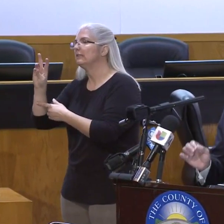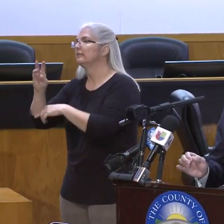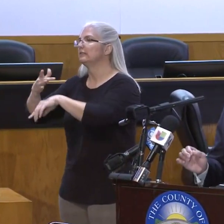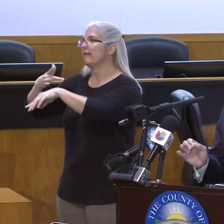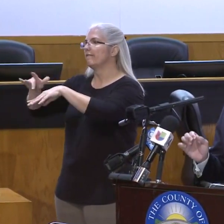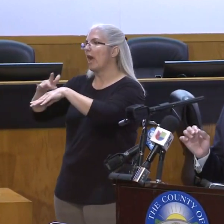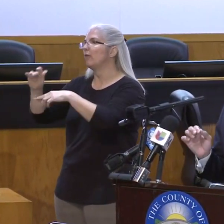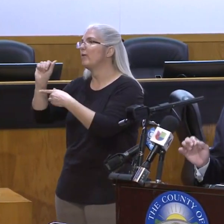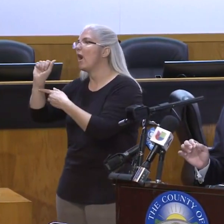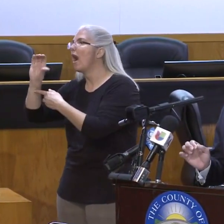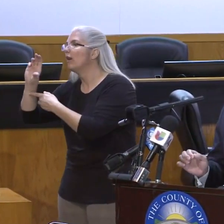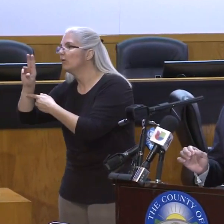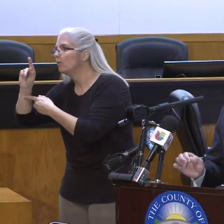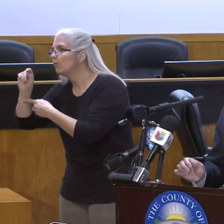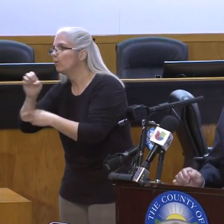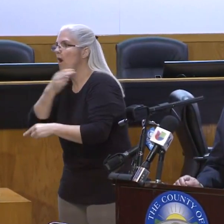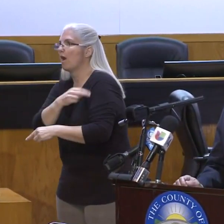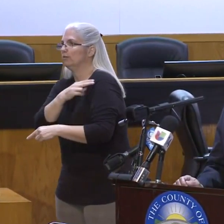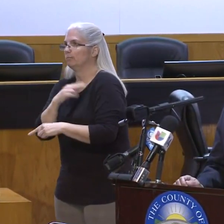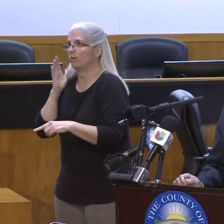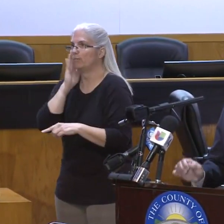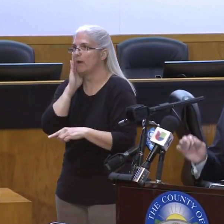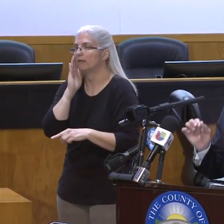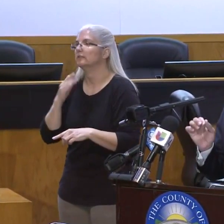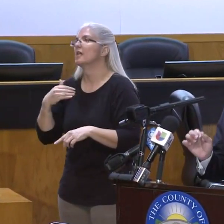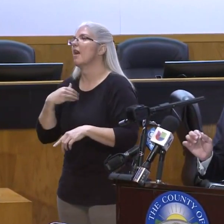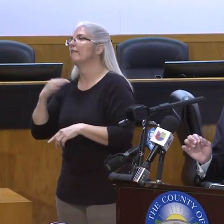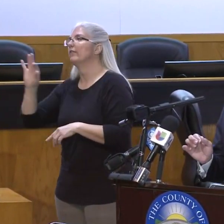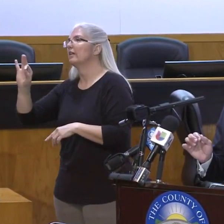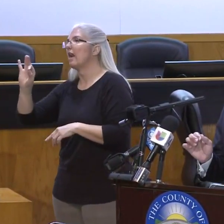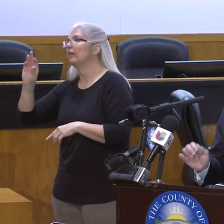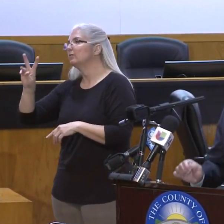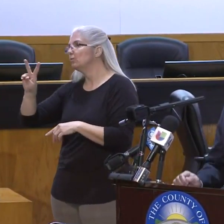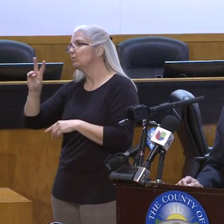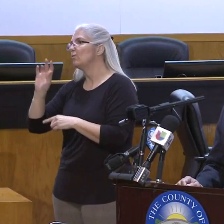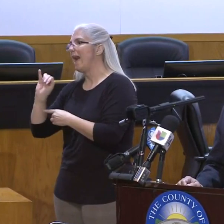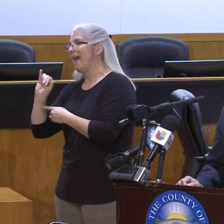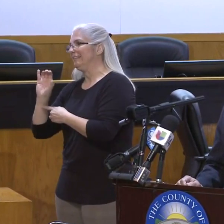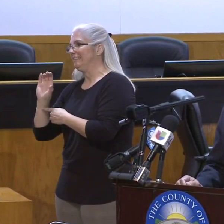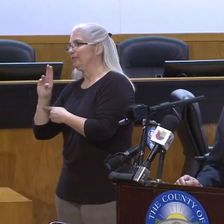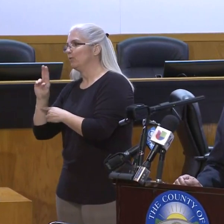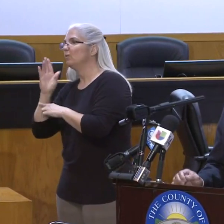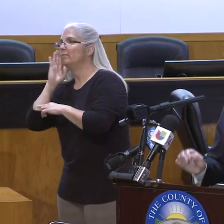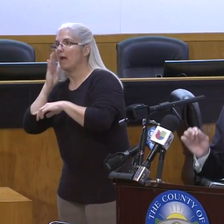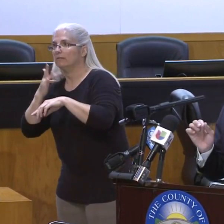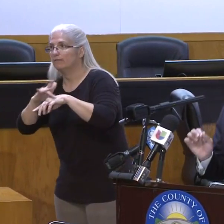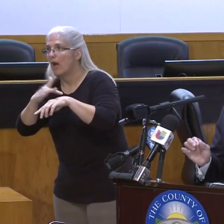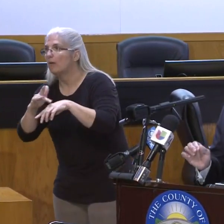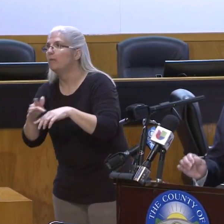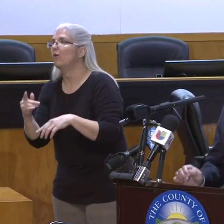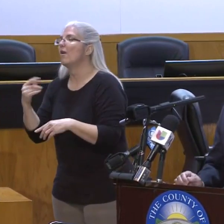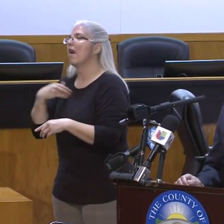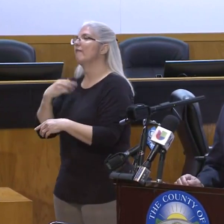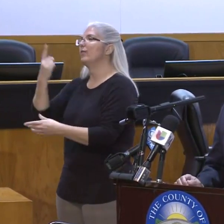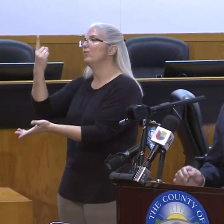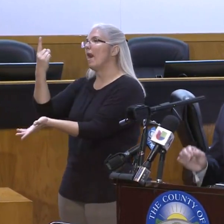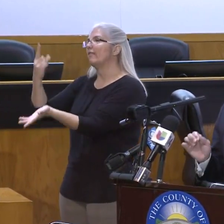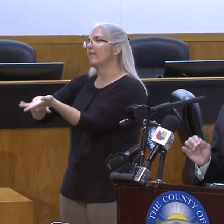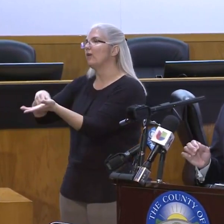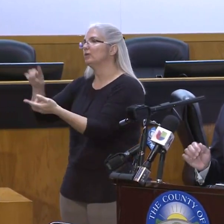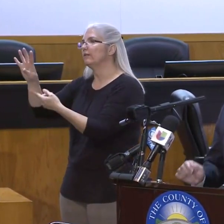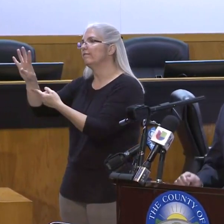were 92 ICU beds, 1,456 surge beds,